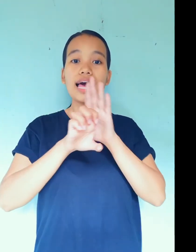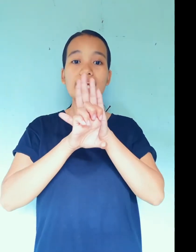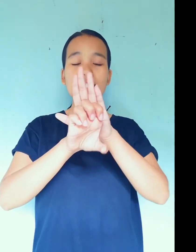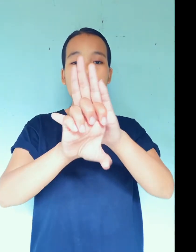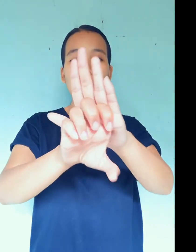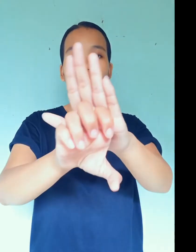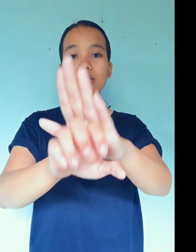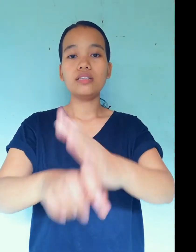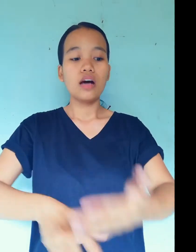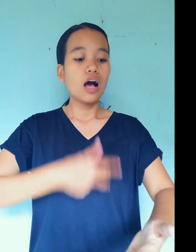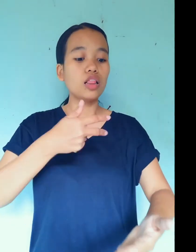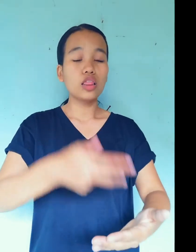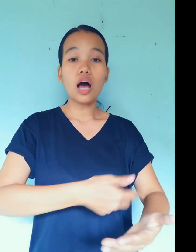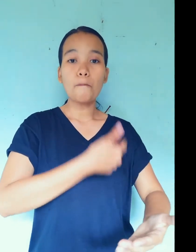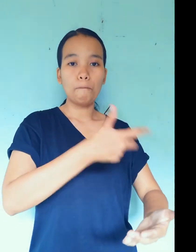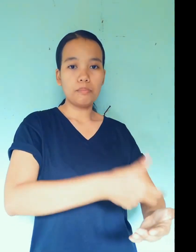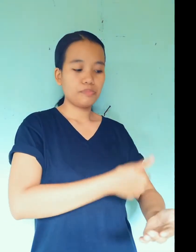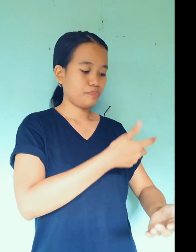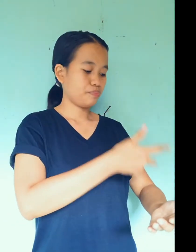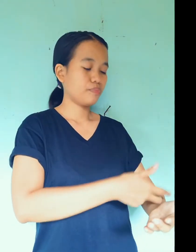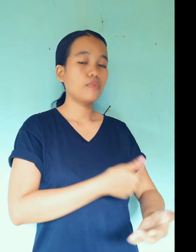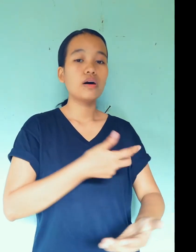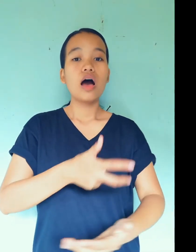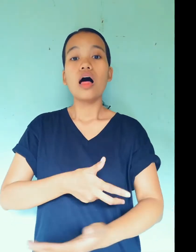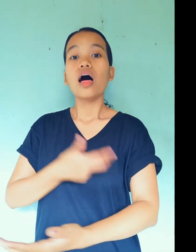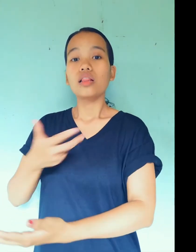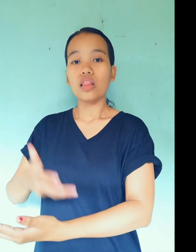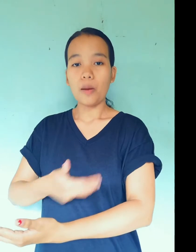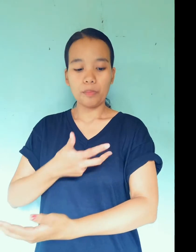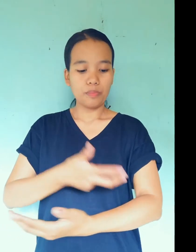L example, lump. Lump.